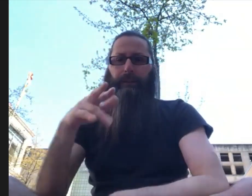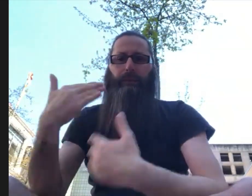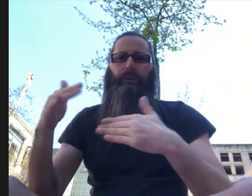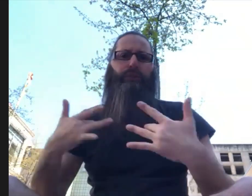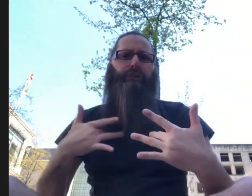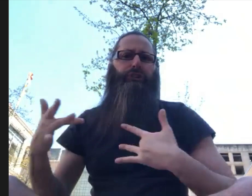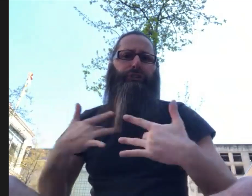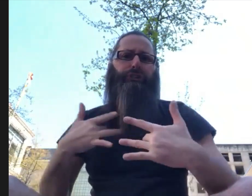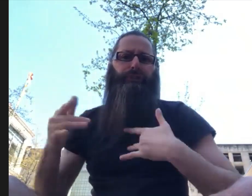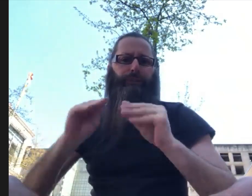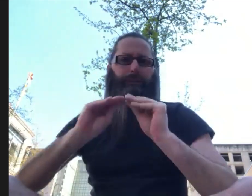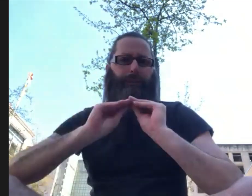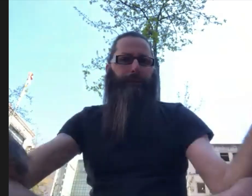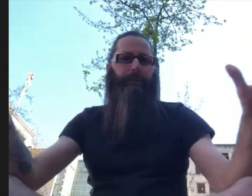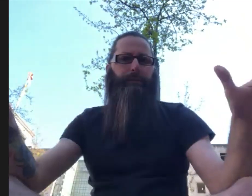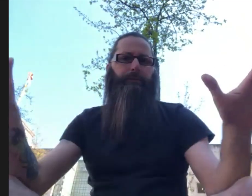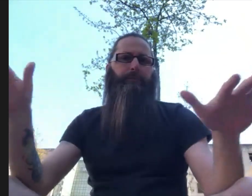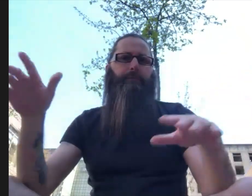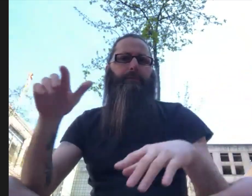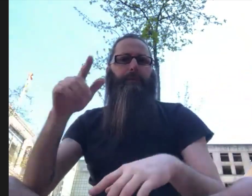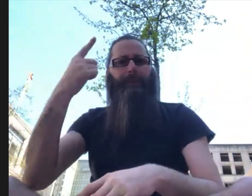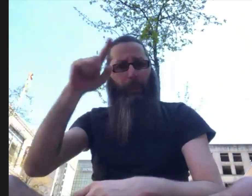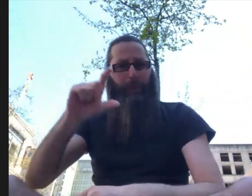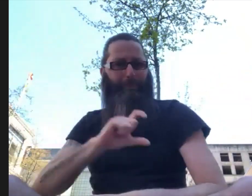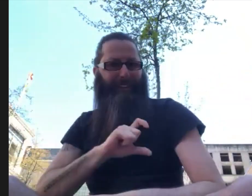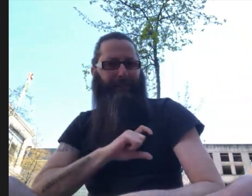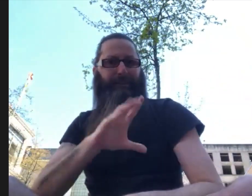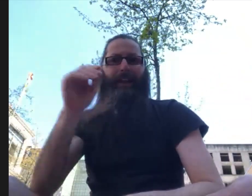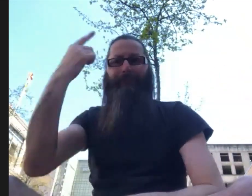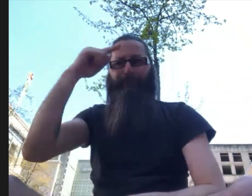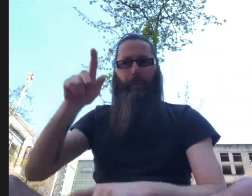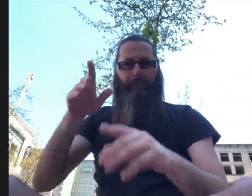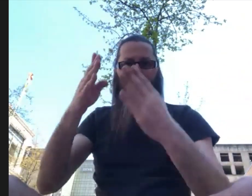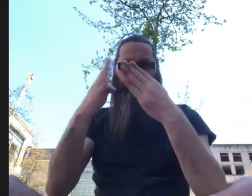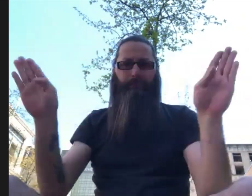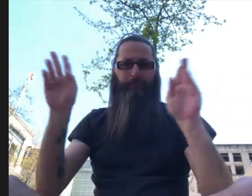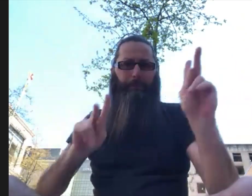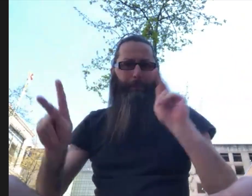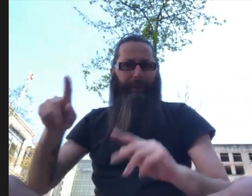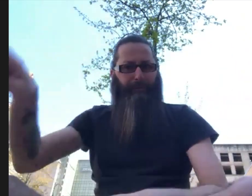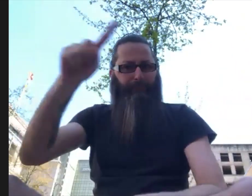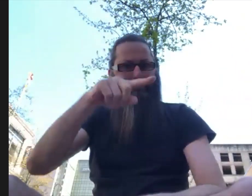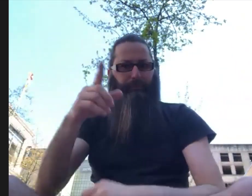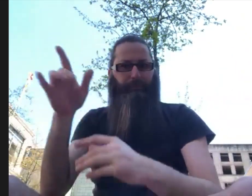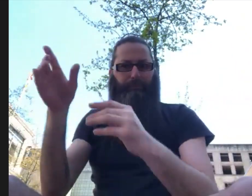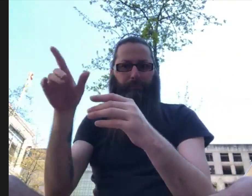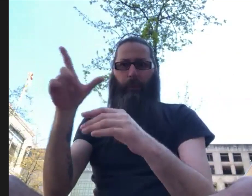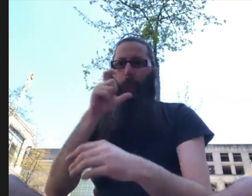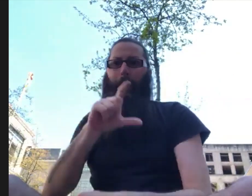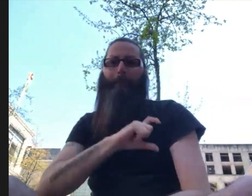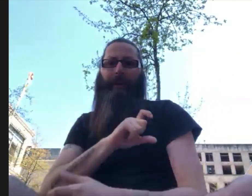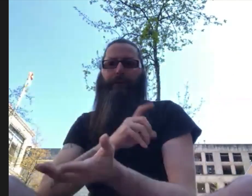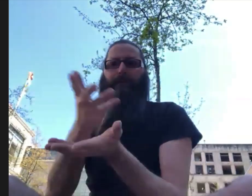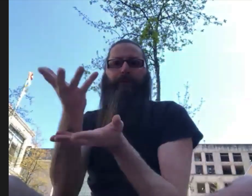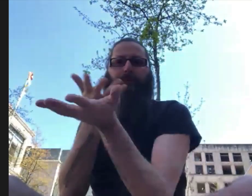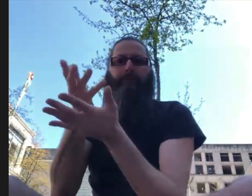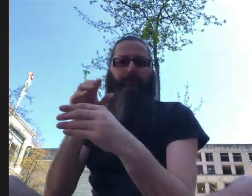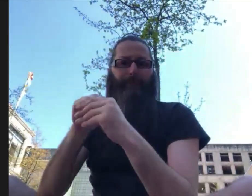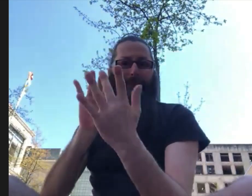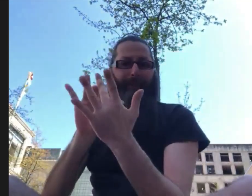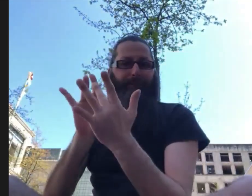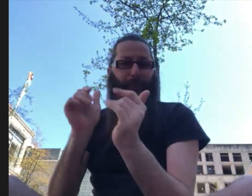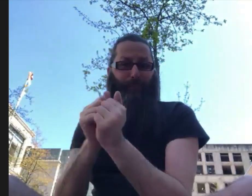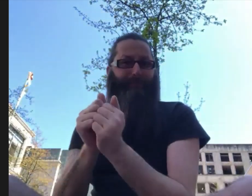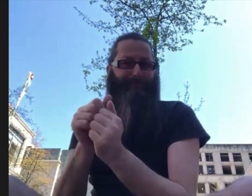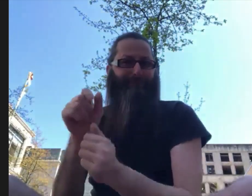with the community, touching objects and things in their face. This is an obvious concern during a pandemic, especially when officers are